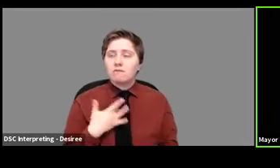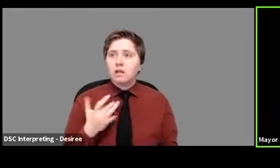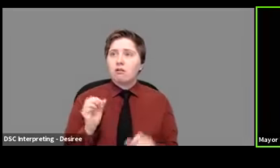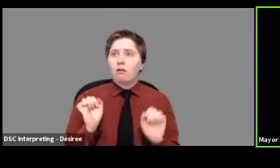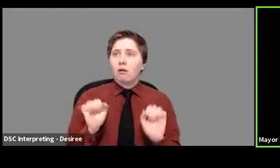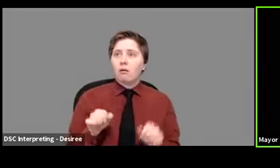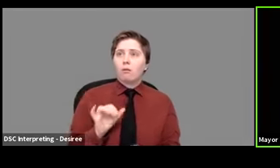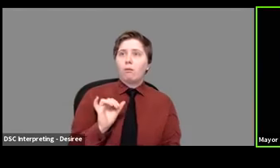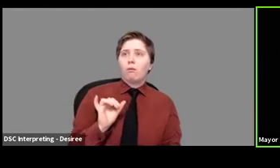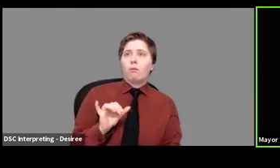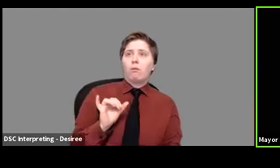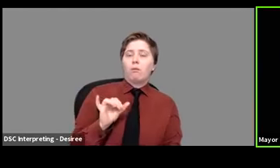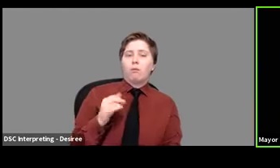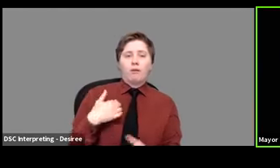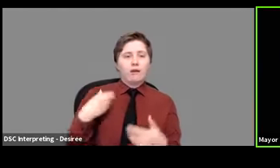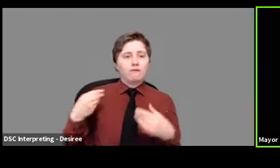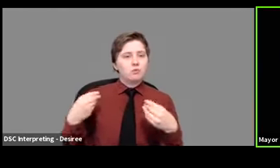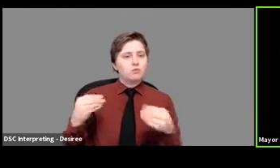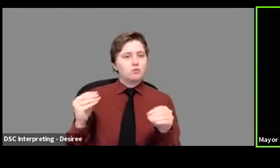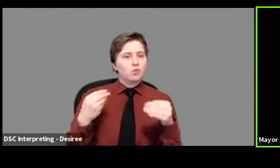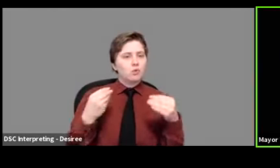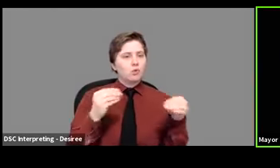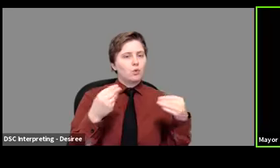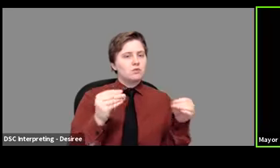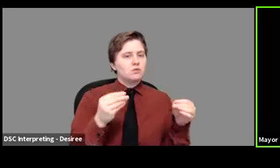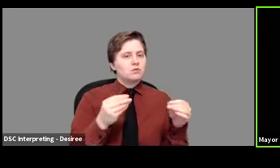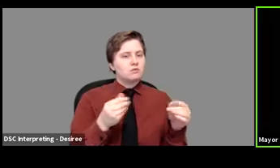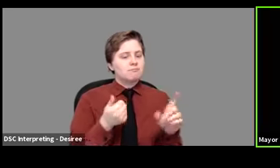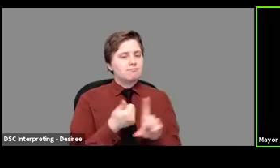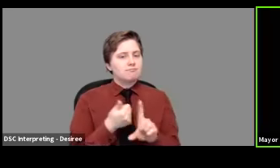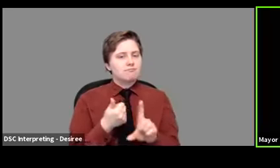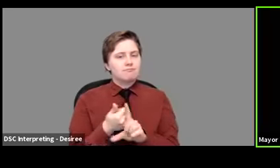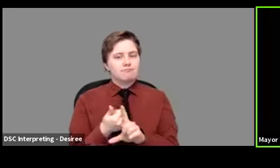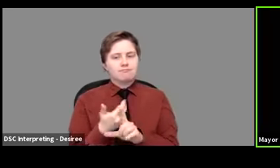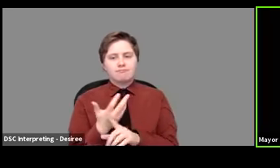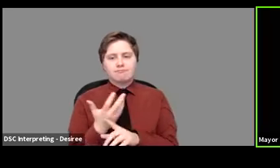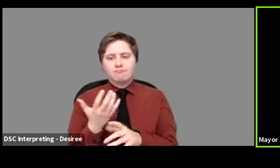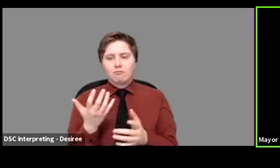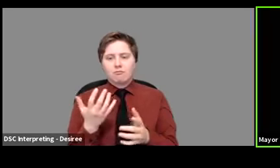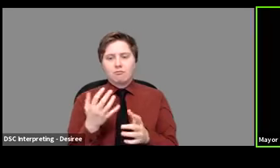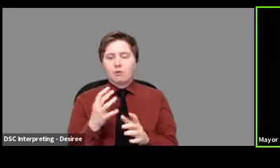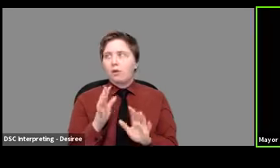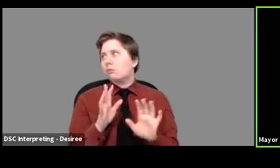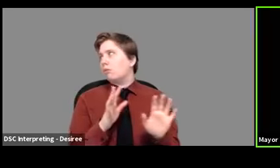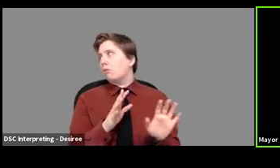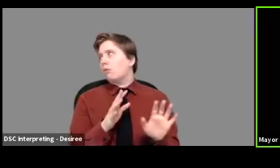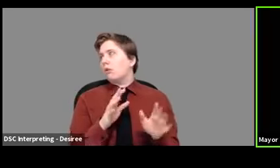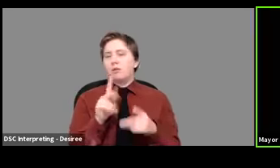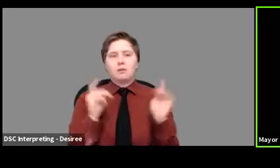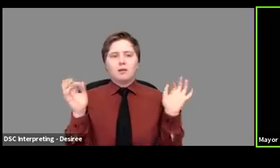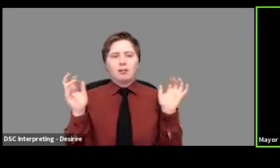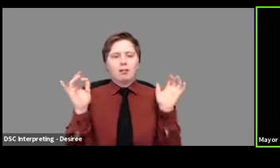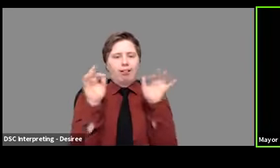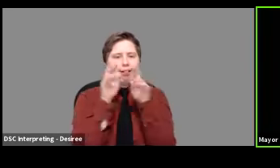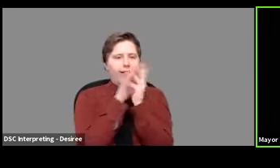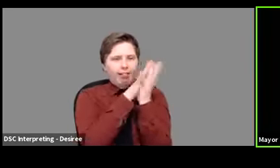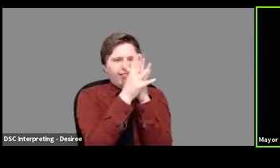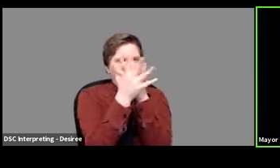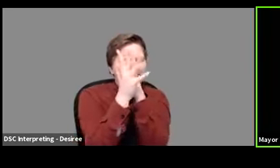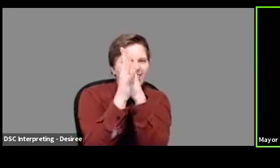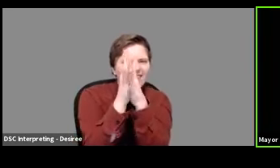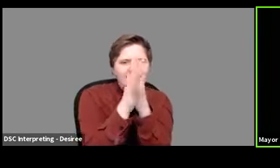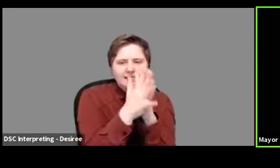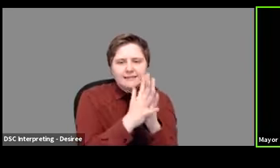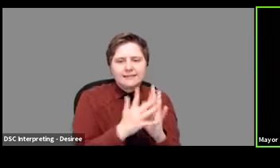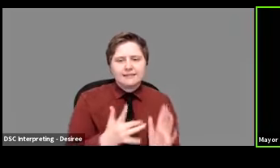uh, there are retail stores that are looking the other way as people jammed together in the aisles. My